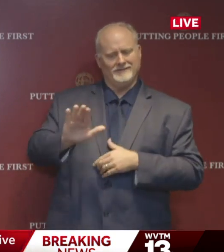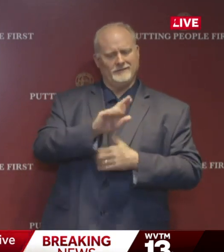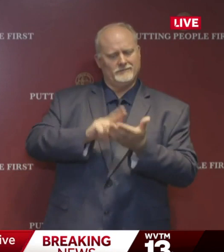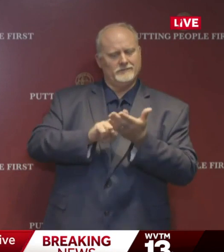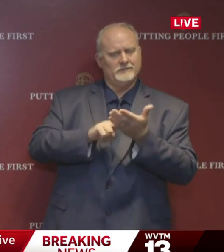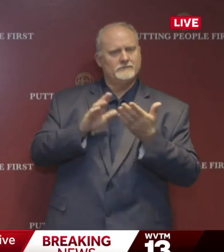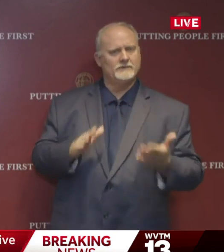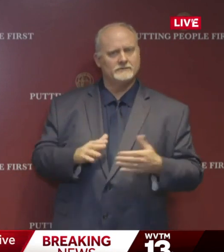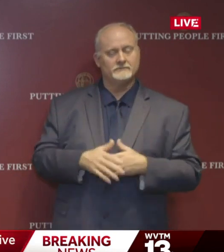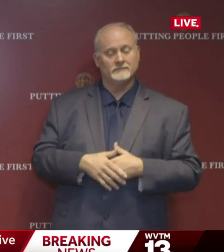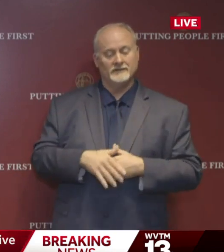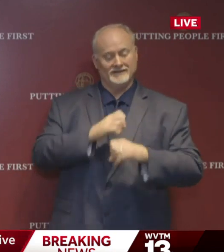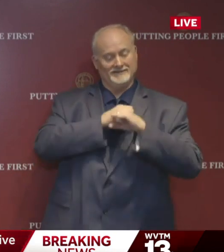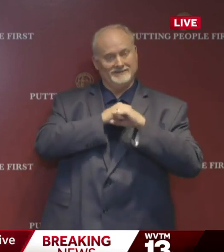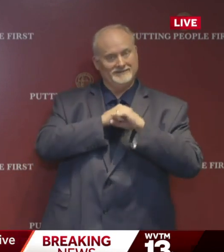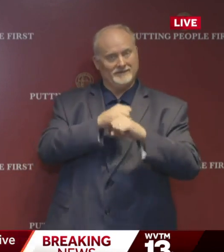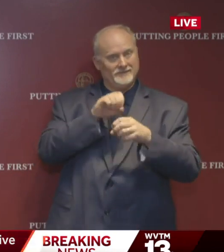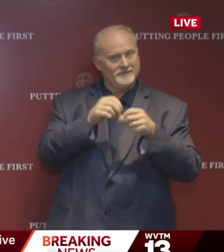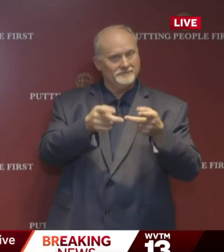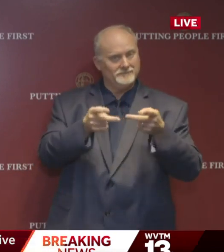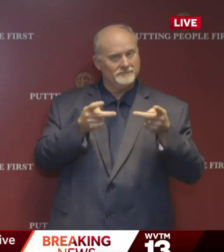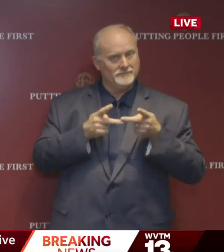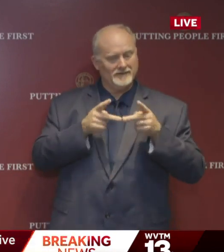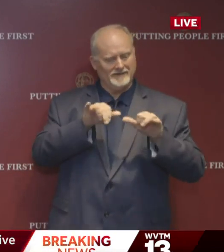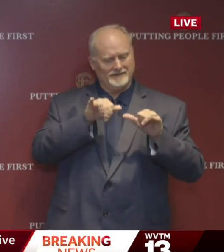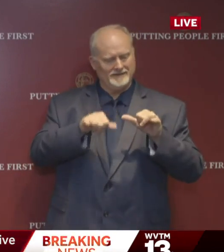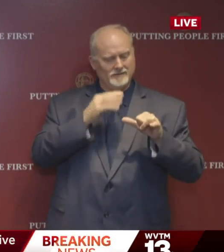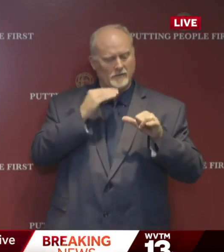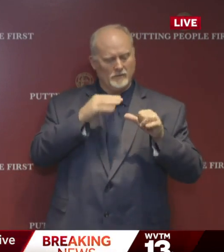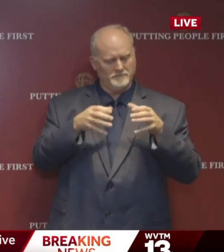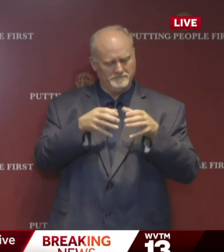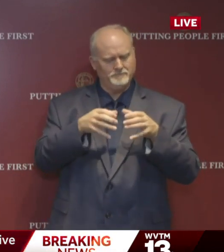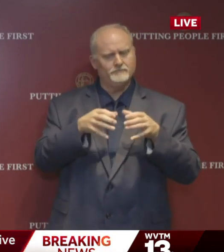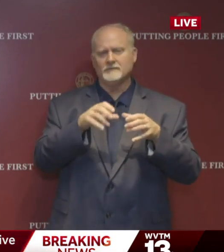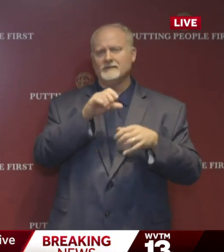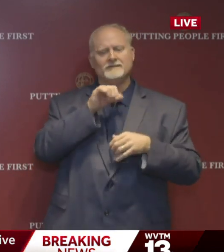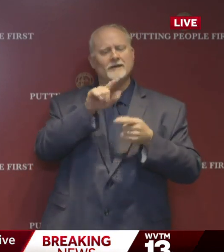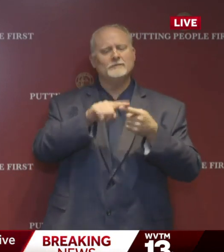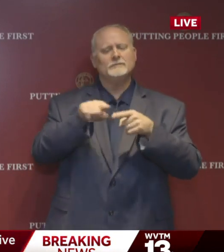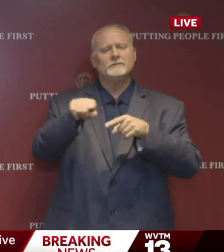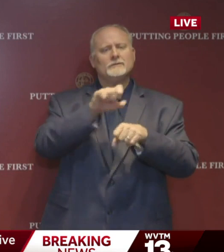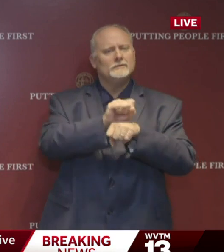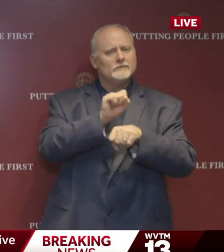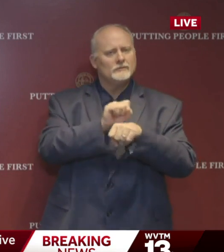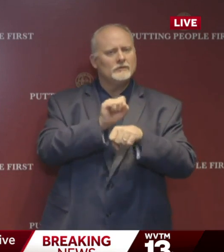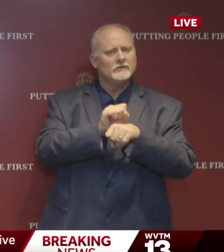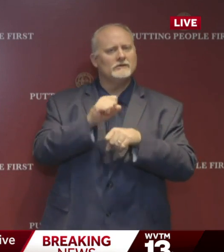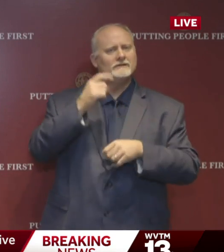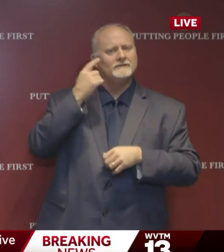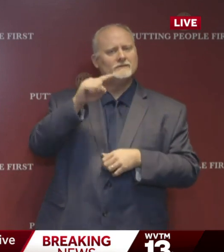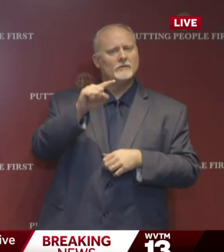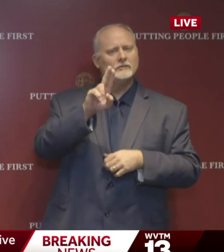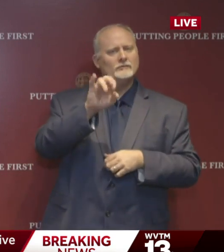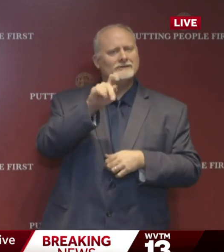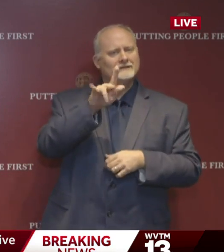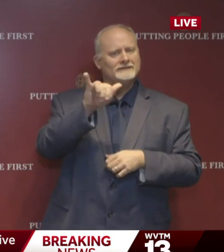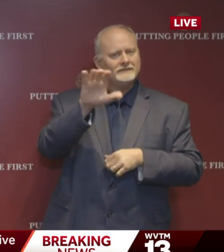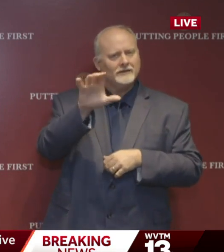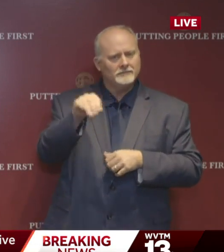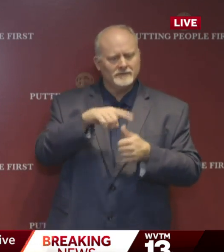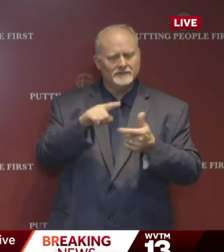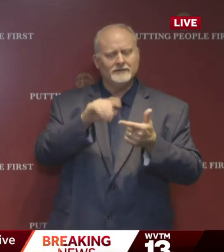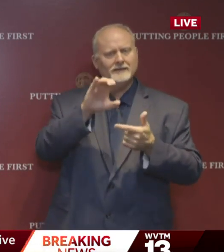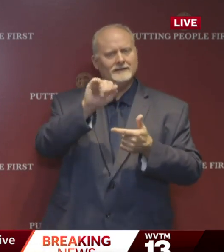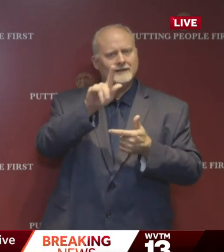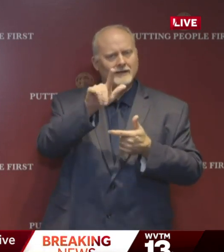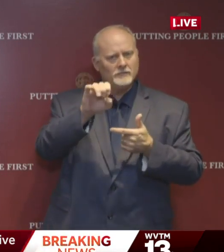This shelter-in-place does not apply to employees and contract workers for utility, cable,